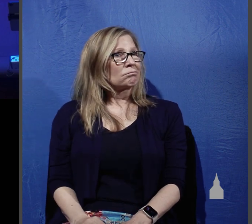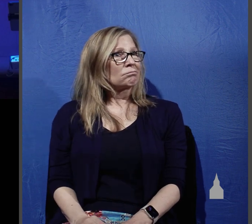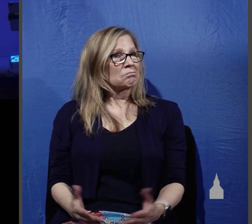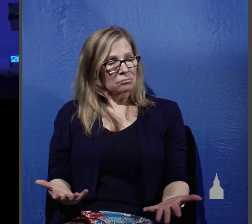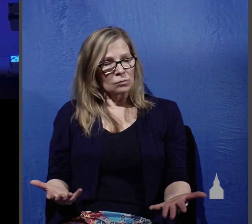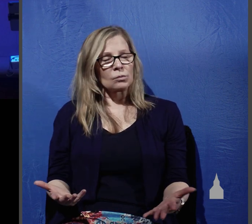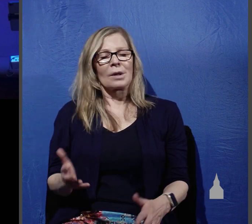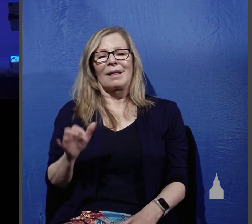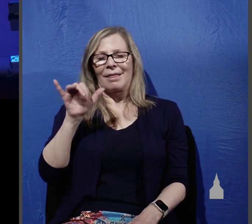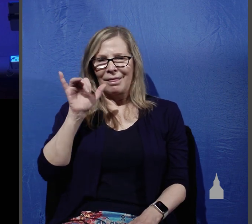instructions